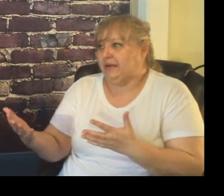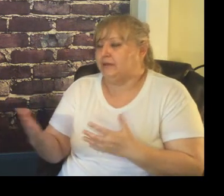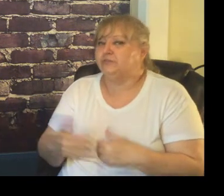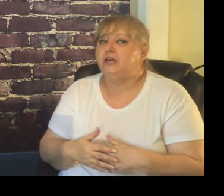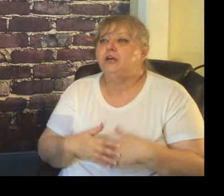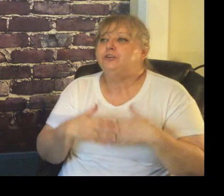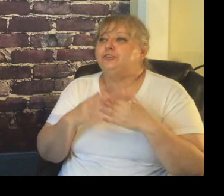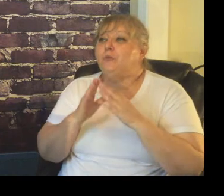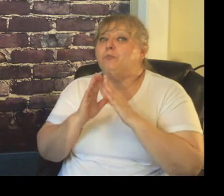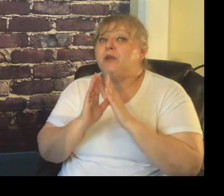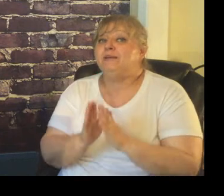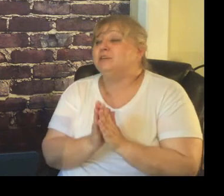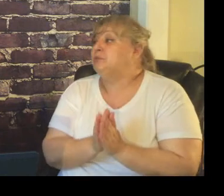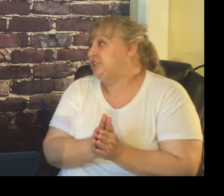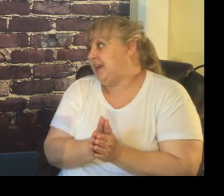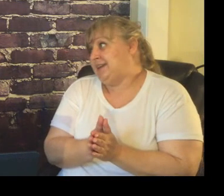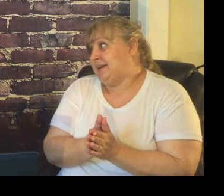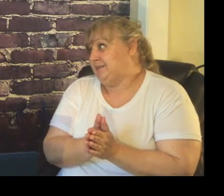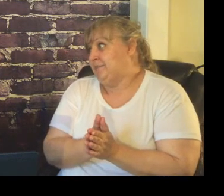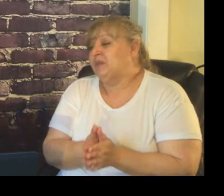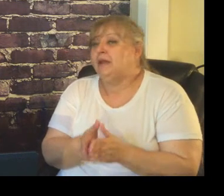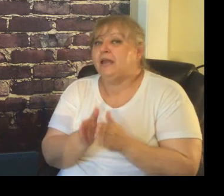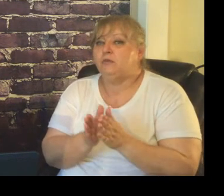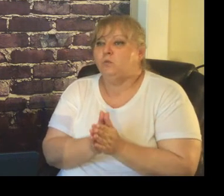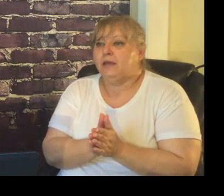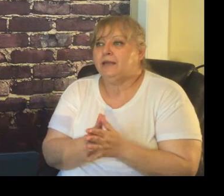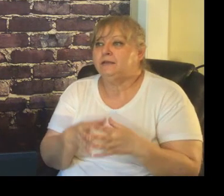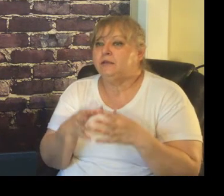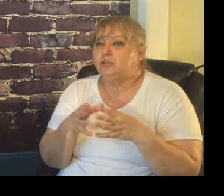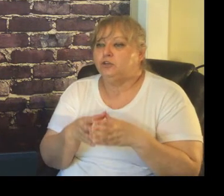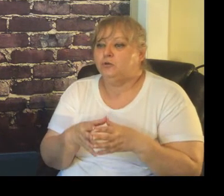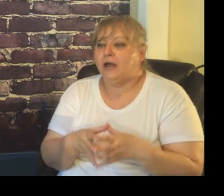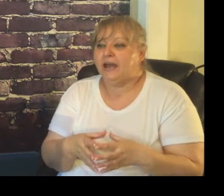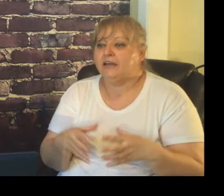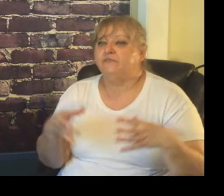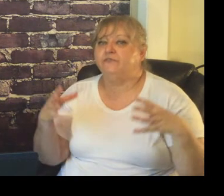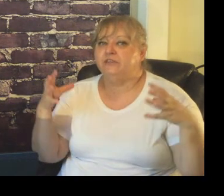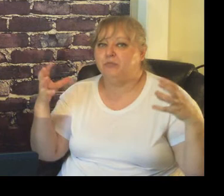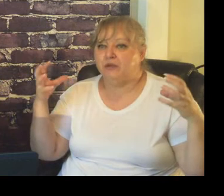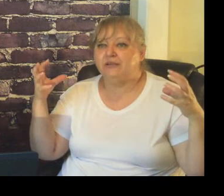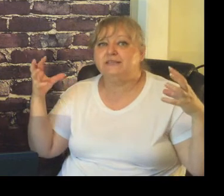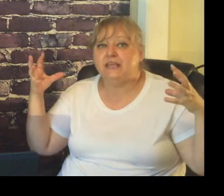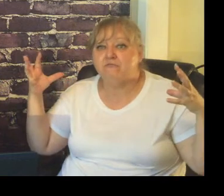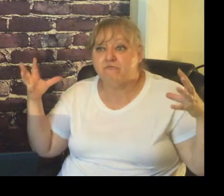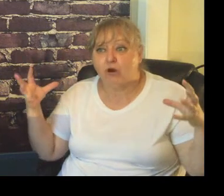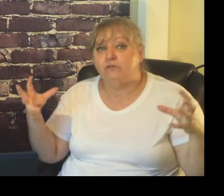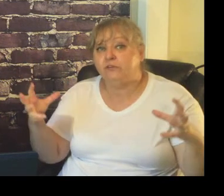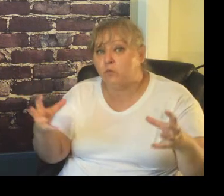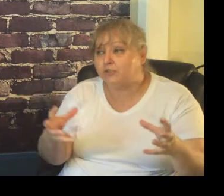else so parents appreciate that and when you have the parents involved of what's